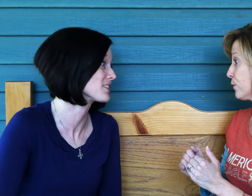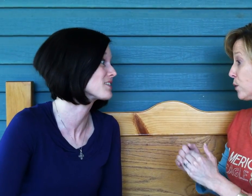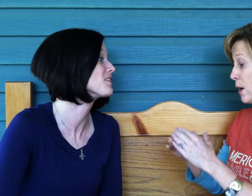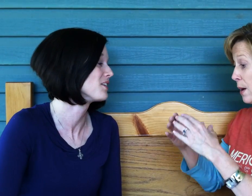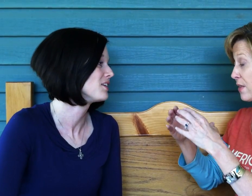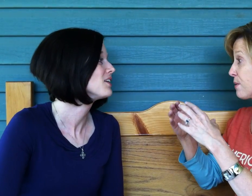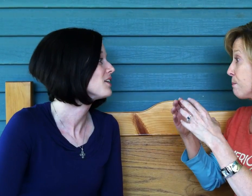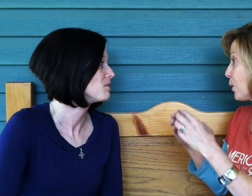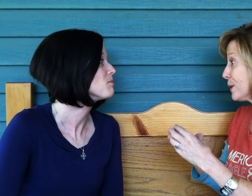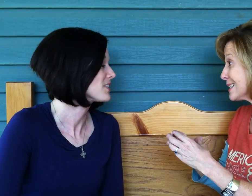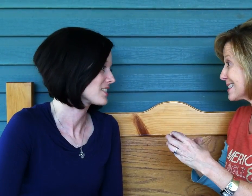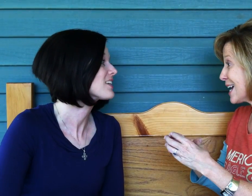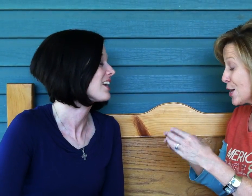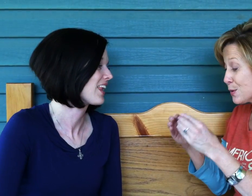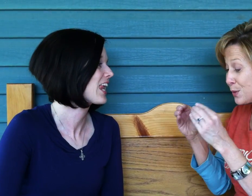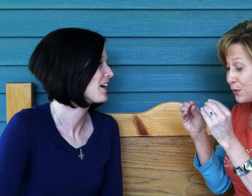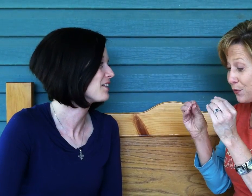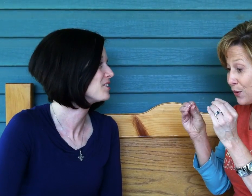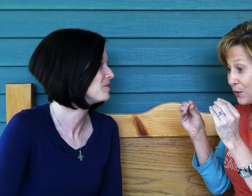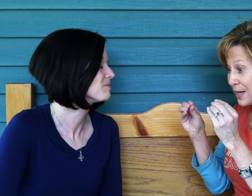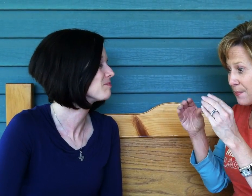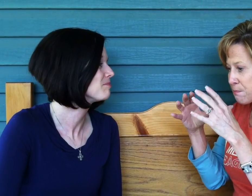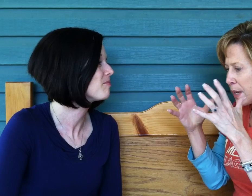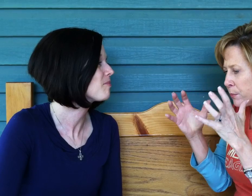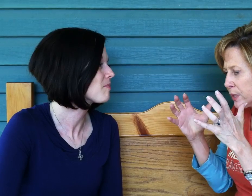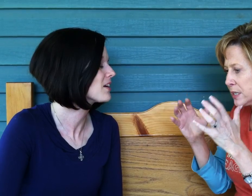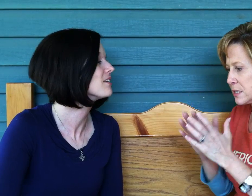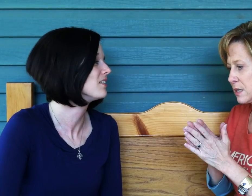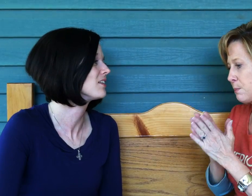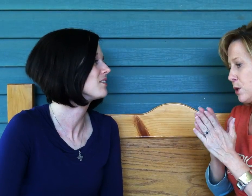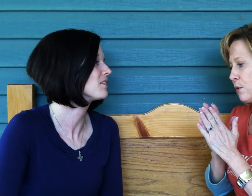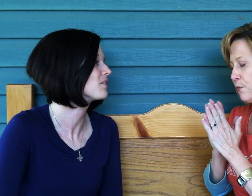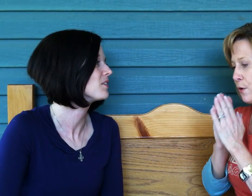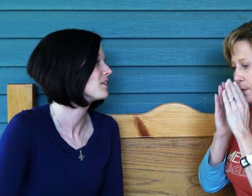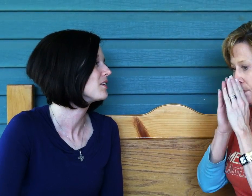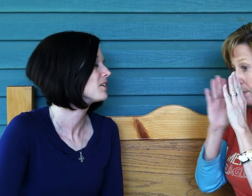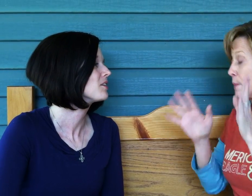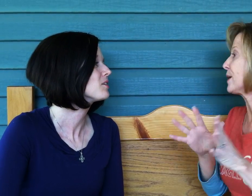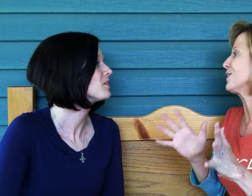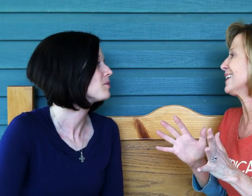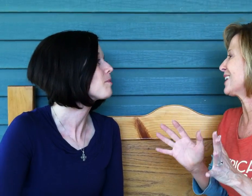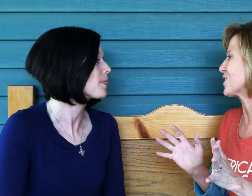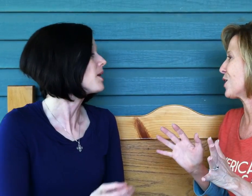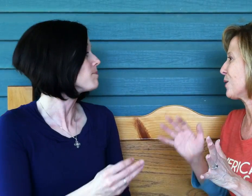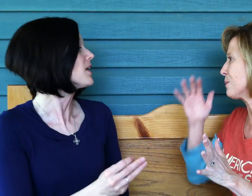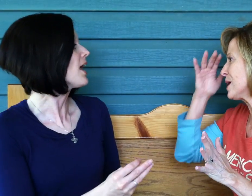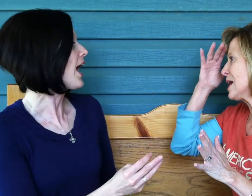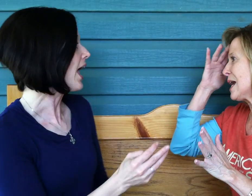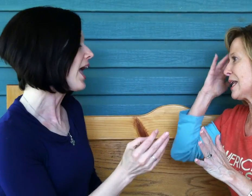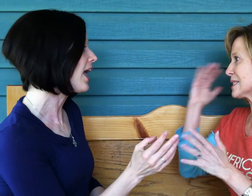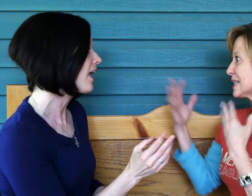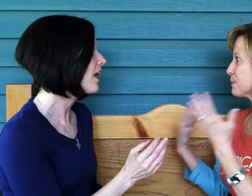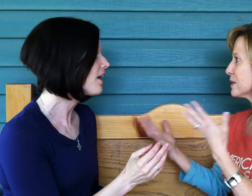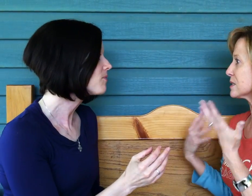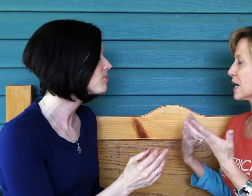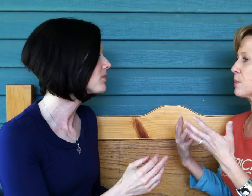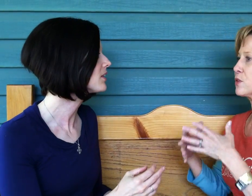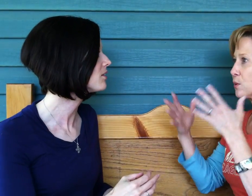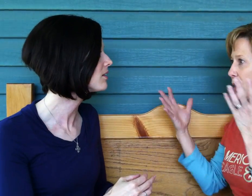moments, the beautiful memories, the beautiful memorabilia in our home. And as I spend this time with you and I